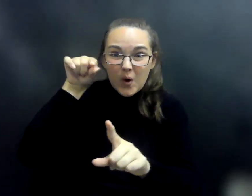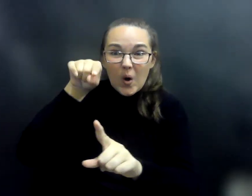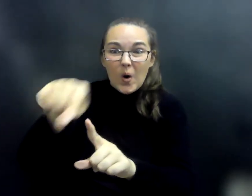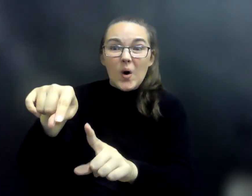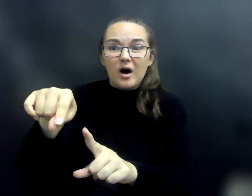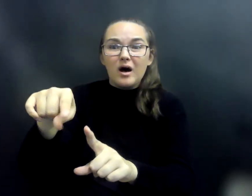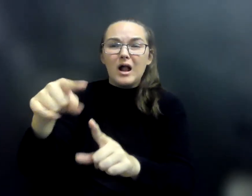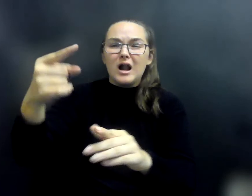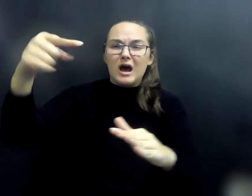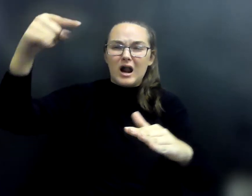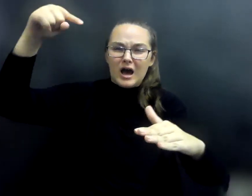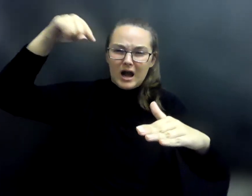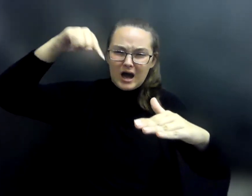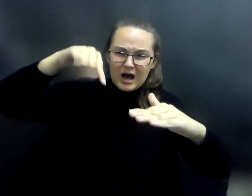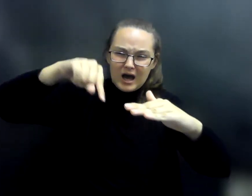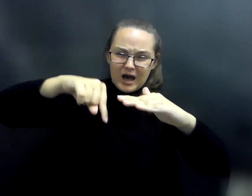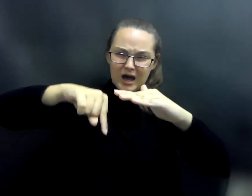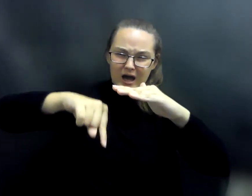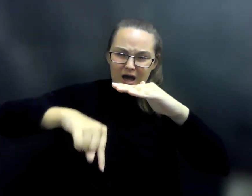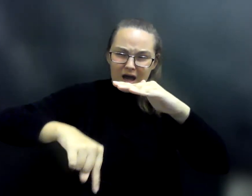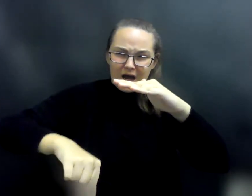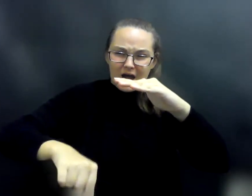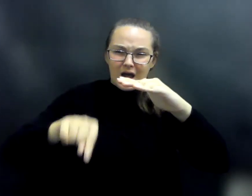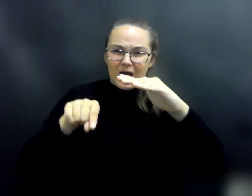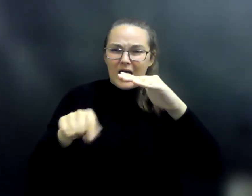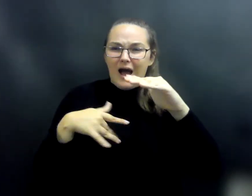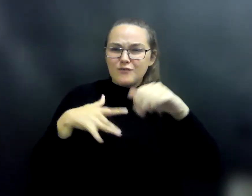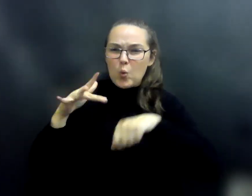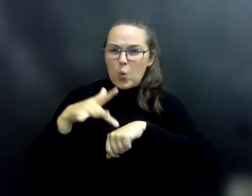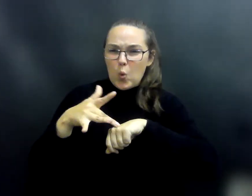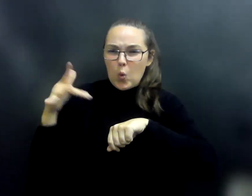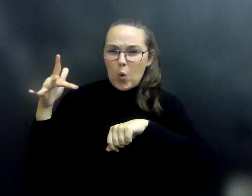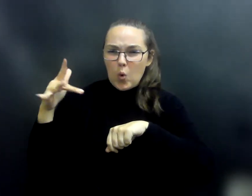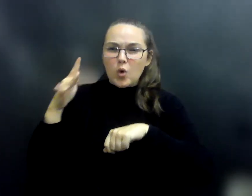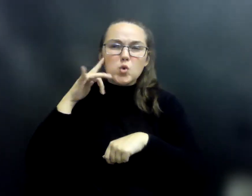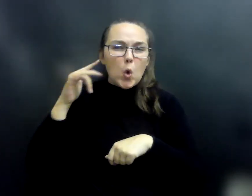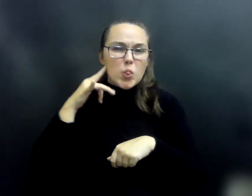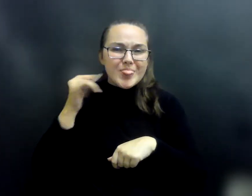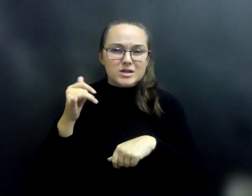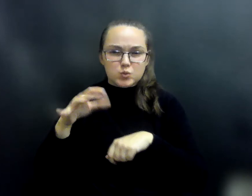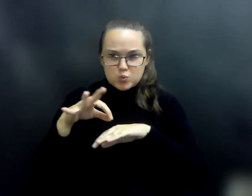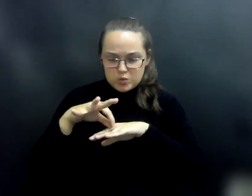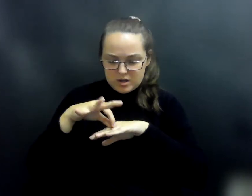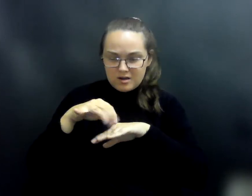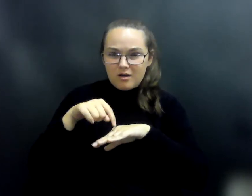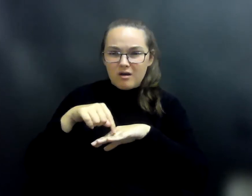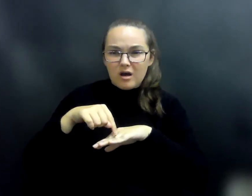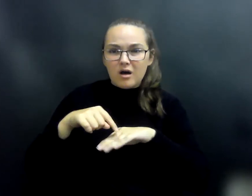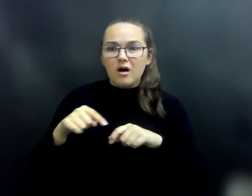at the bottom of the deep sea, disguised as a golden ring. Not wanting to waste any time, tall, grabbed